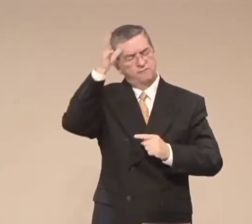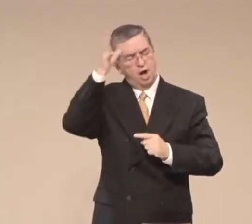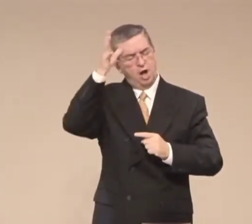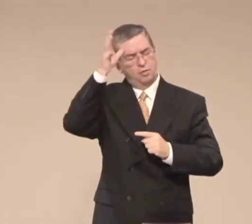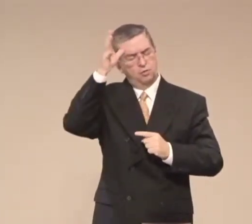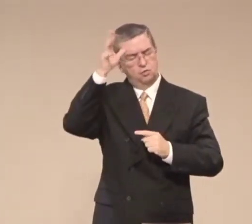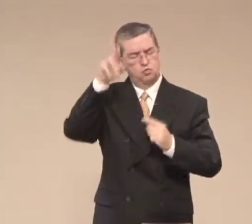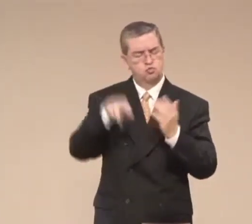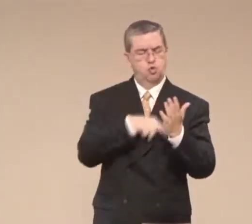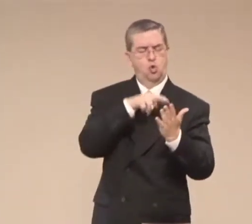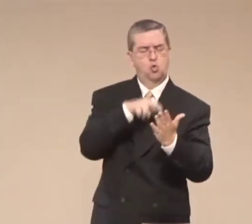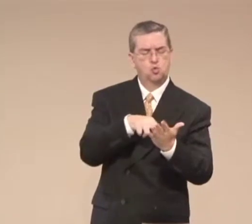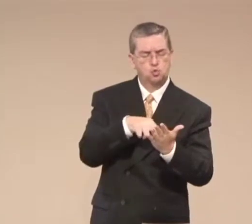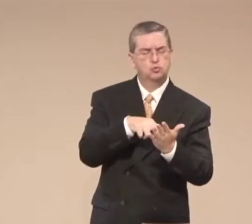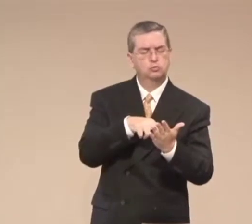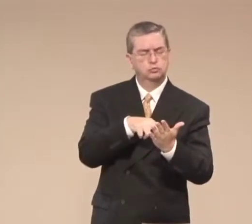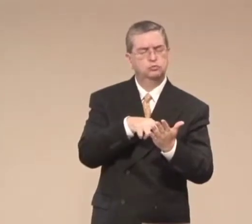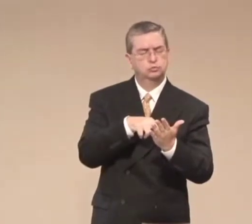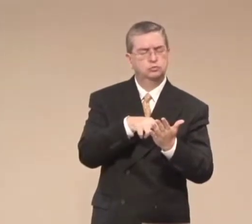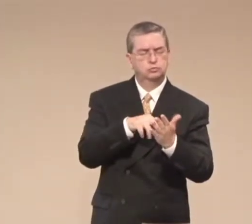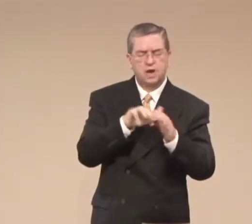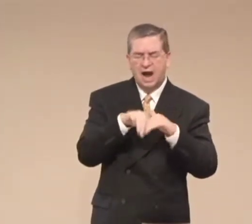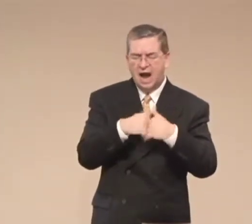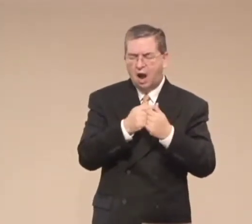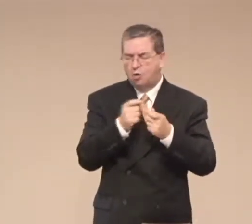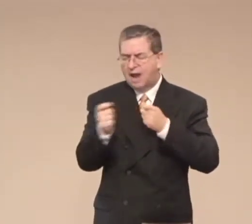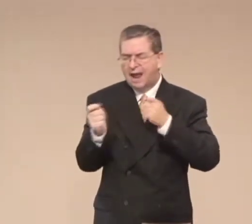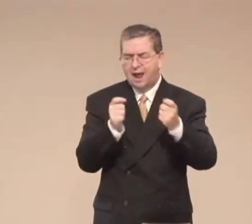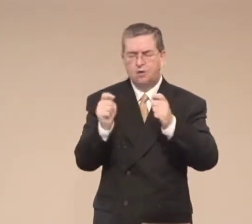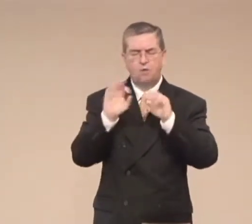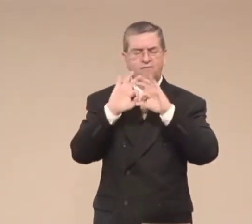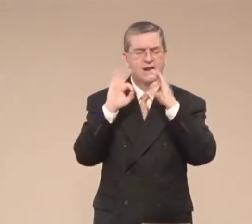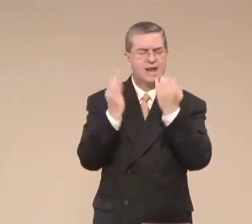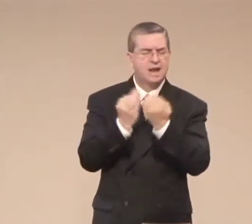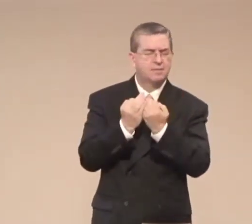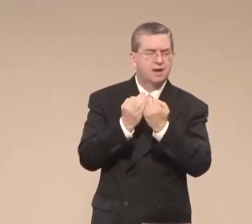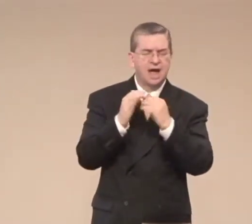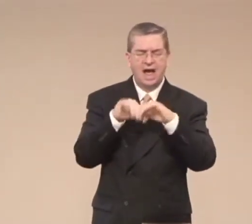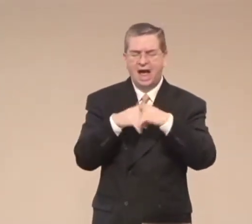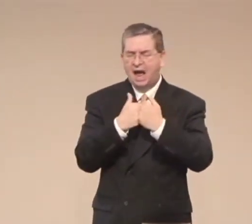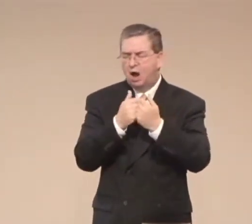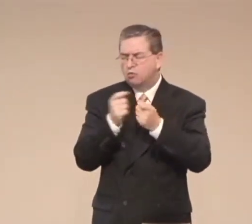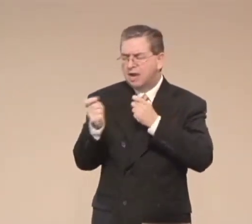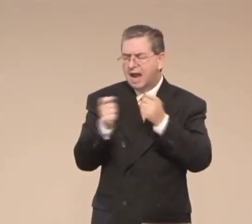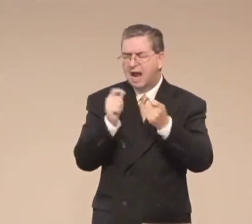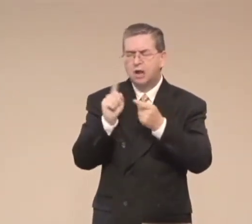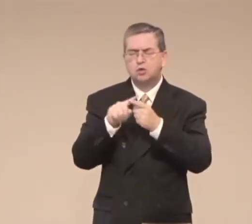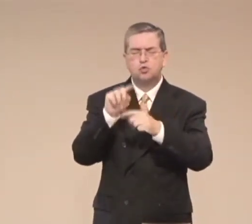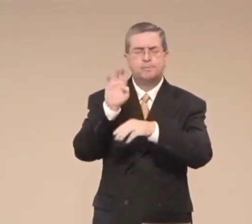from the Bible today. It's about fathers being a role model for their families